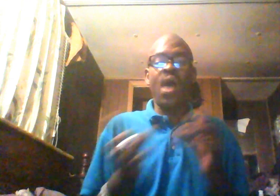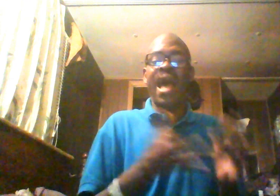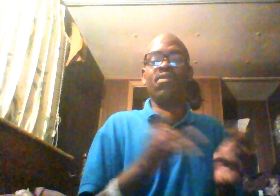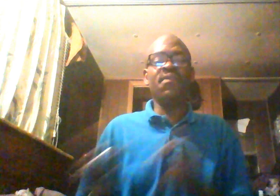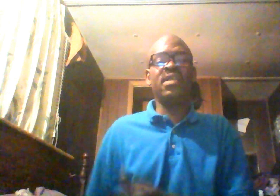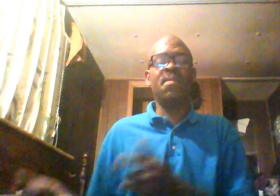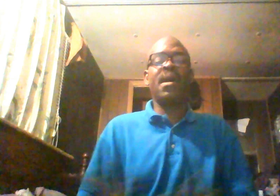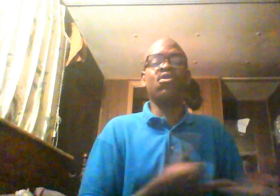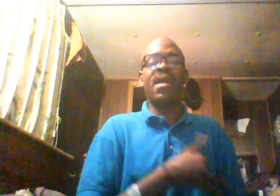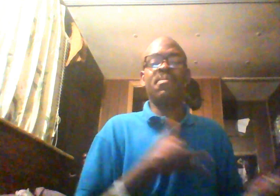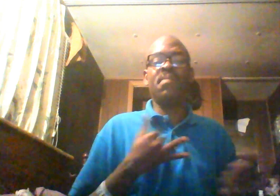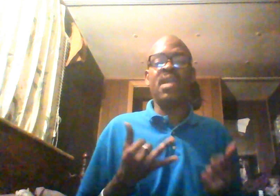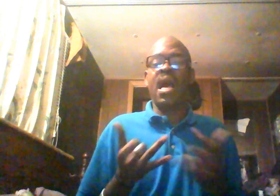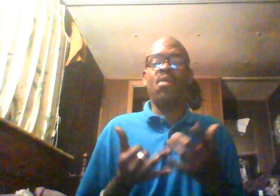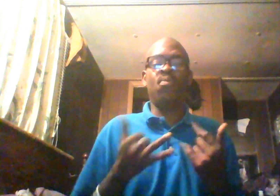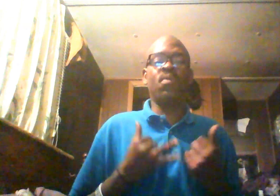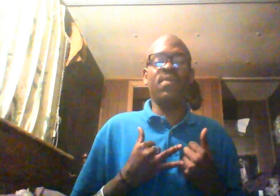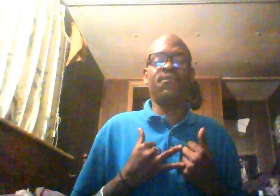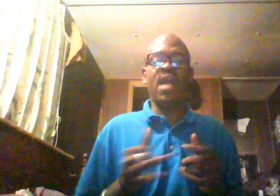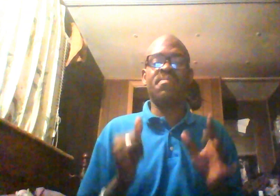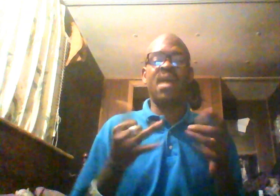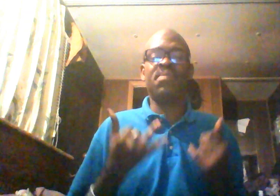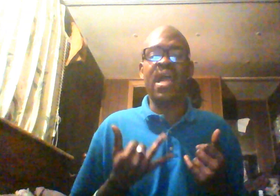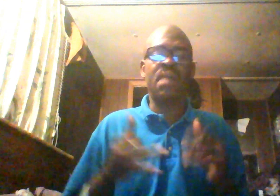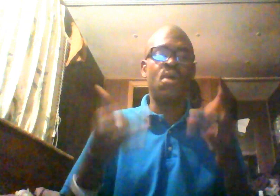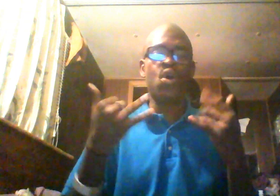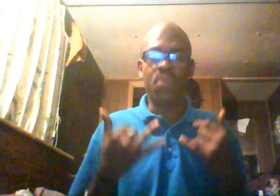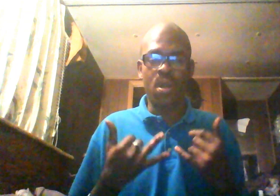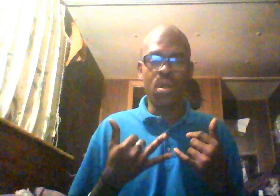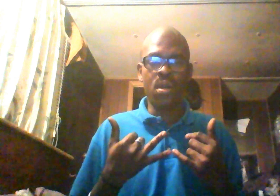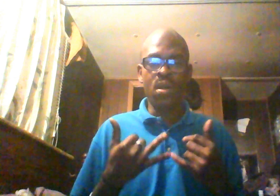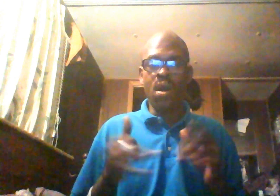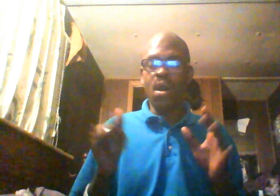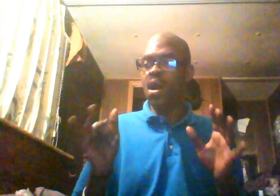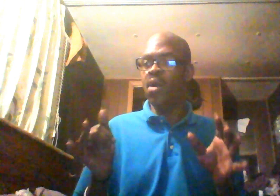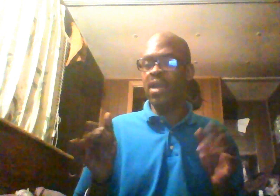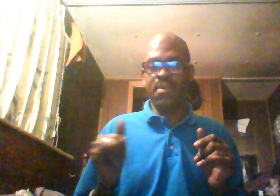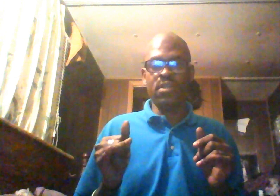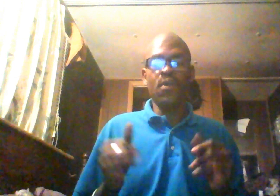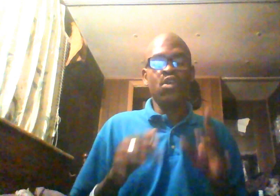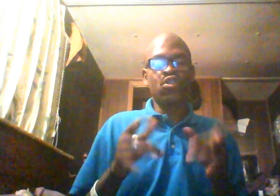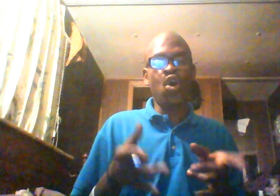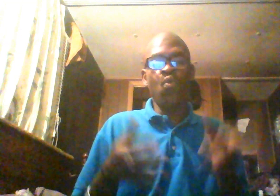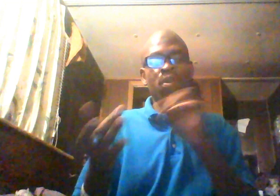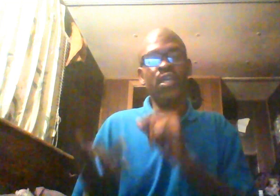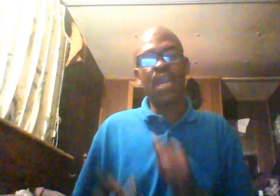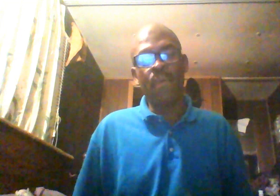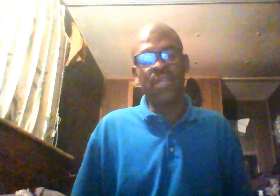I don't give a damn about nobody but me. I'm Oprah Winfrey. I'm not black. I'm Oprah. Okay, bitch. So, when you came out with the